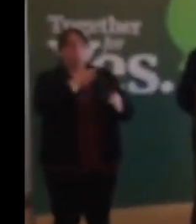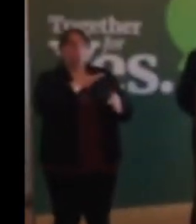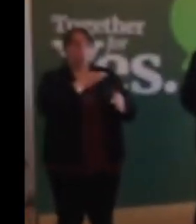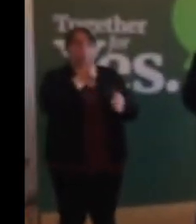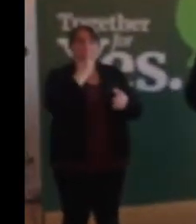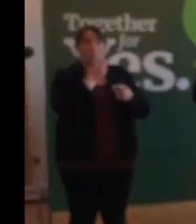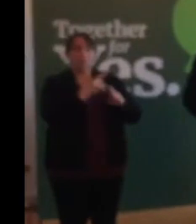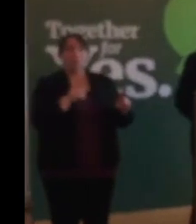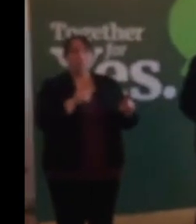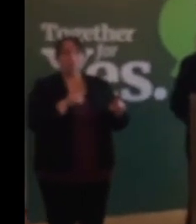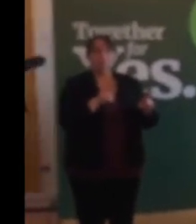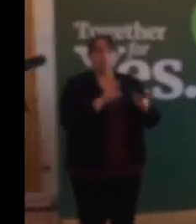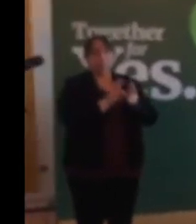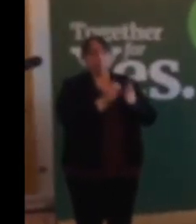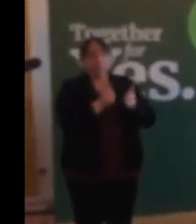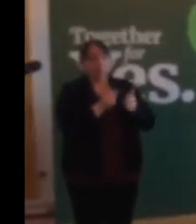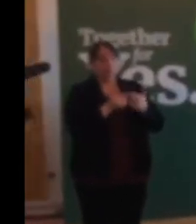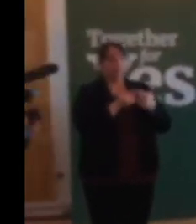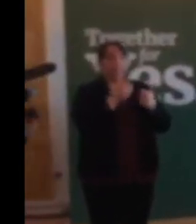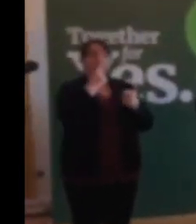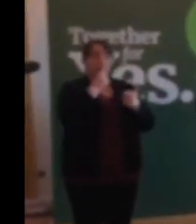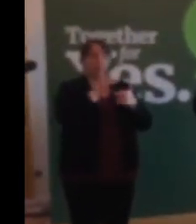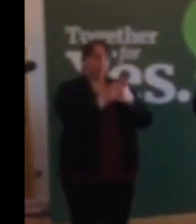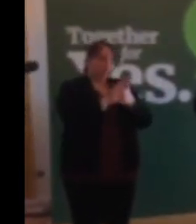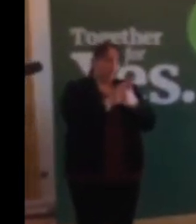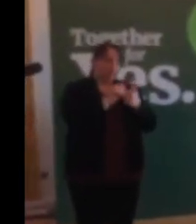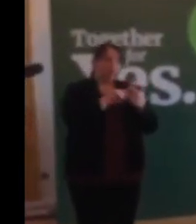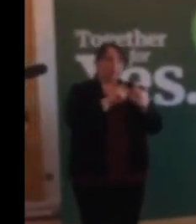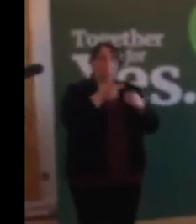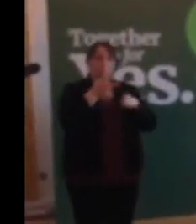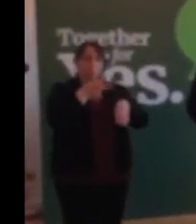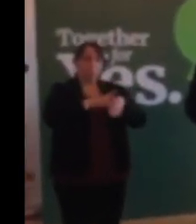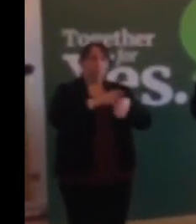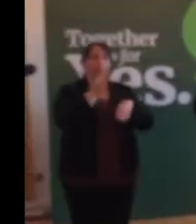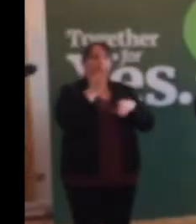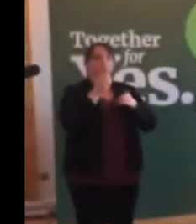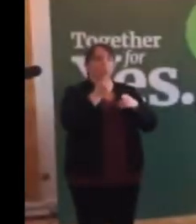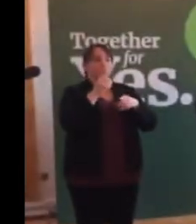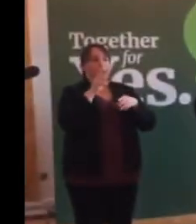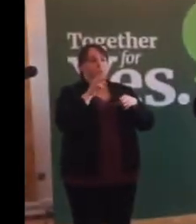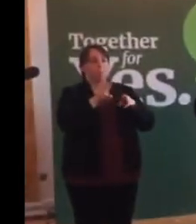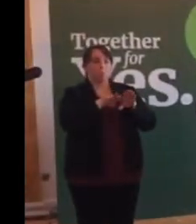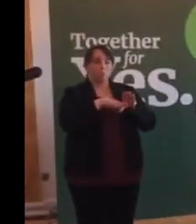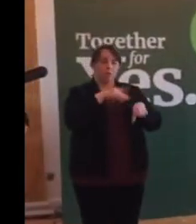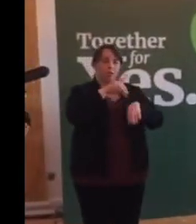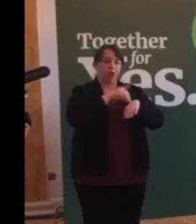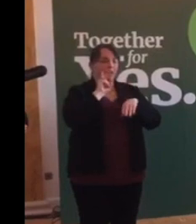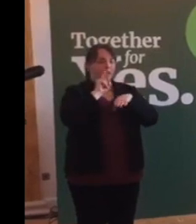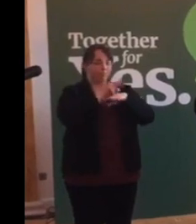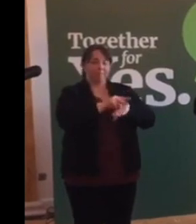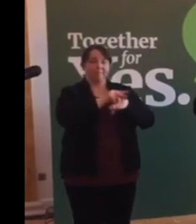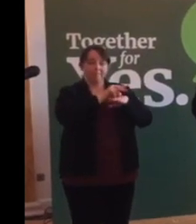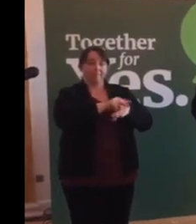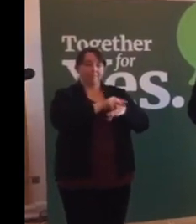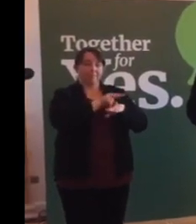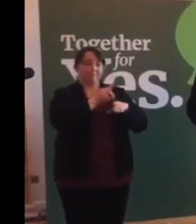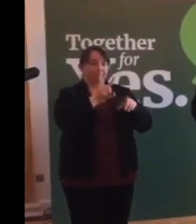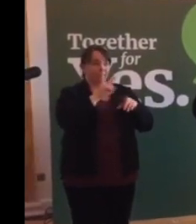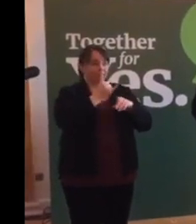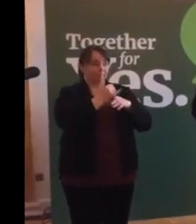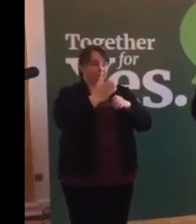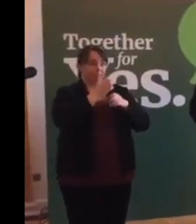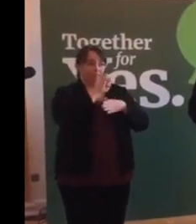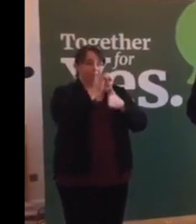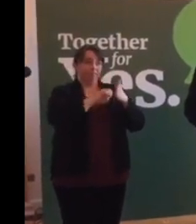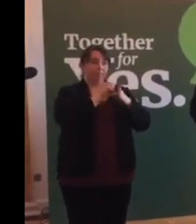These pills are safe and effective when taken under medical supervision, as is the case in virtually every other country in